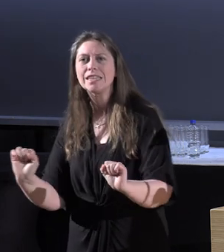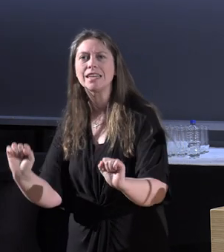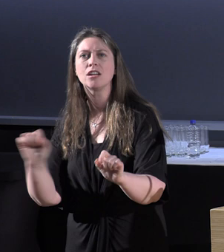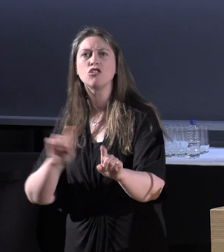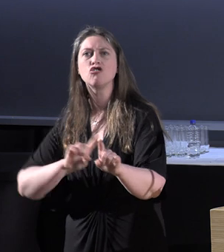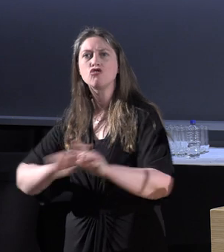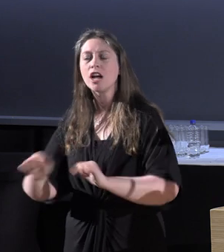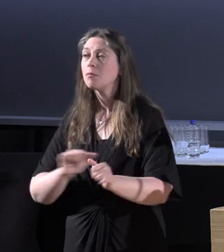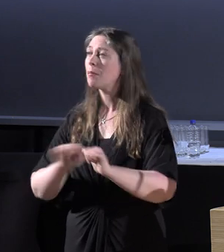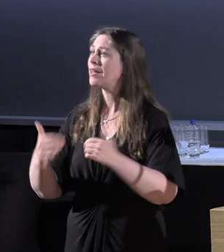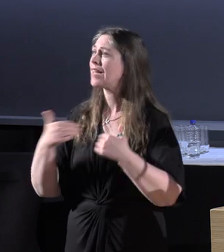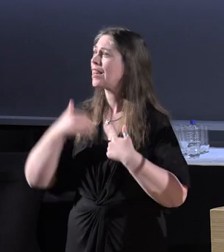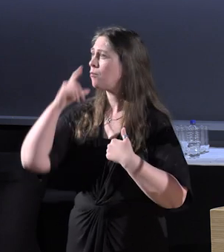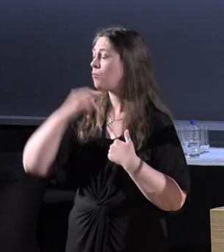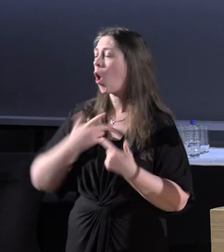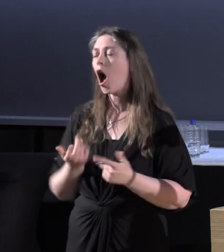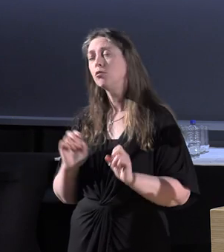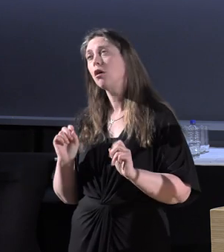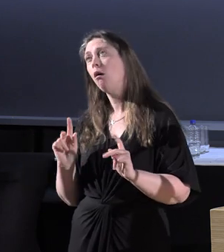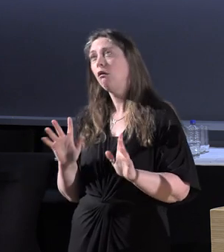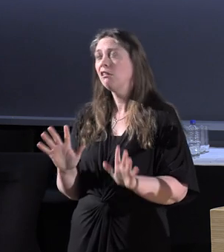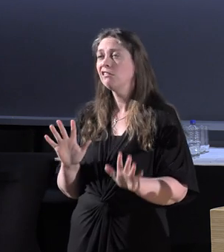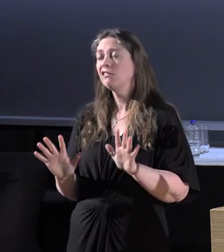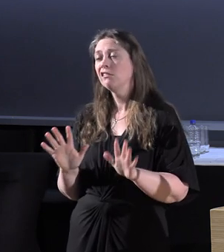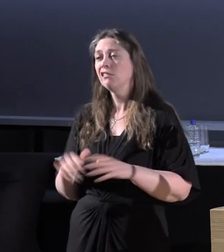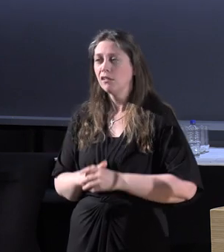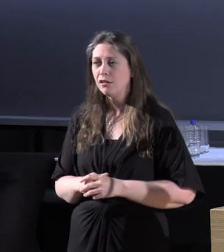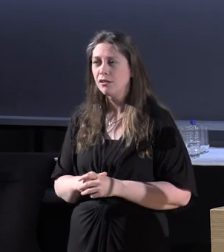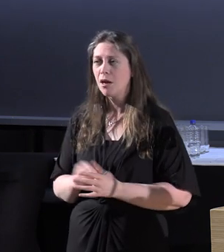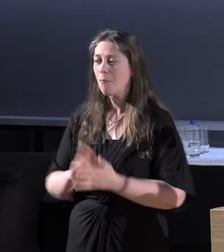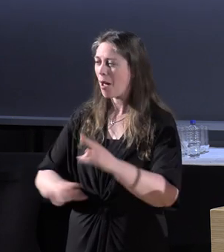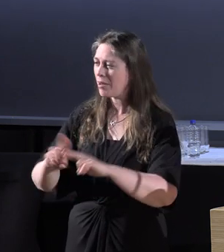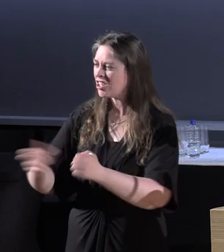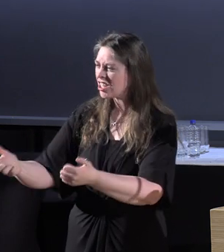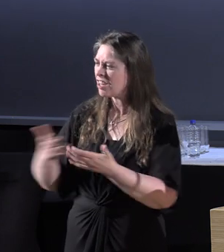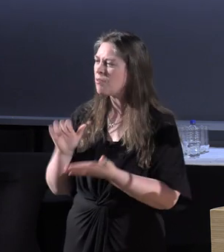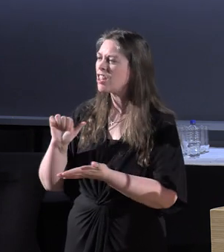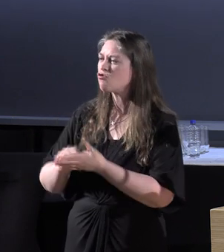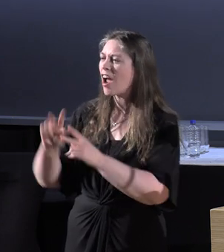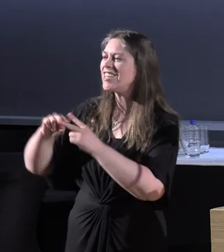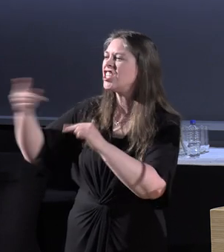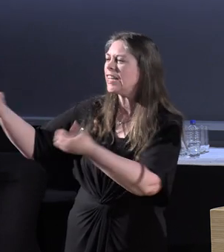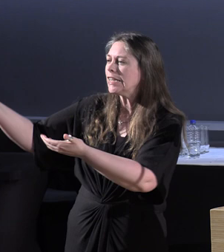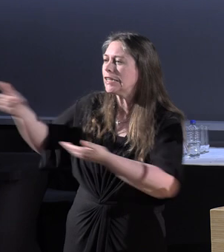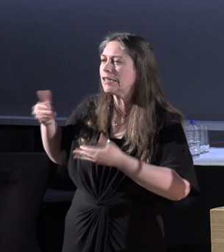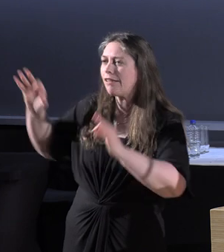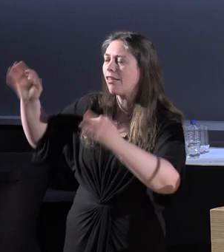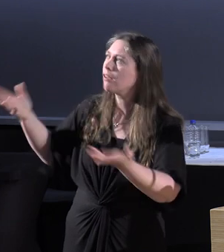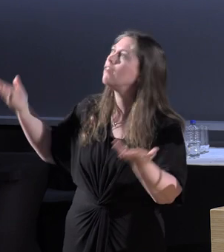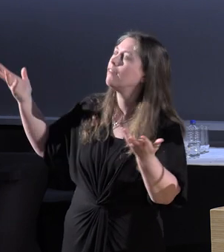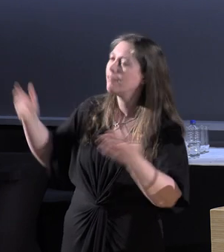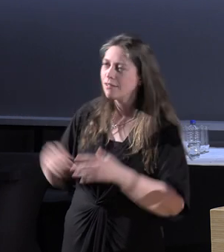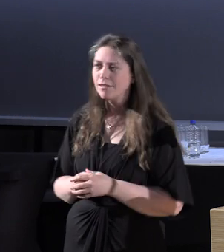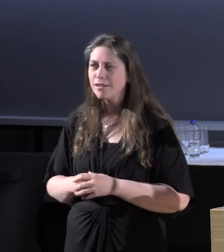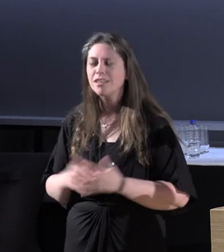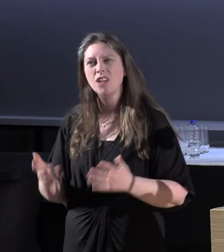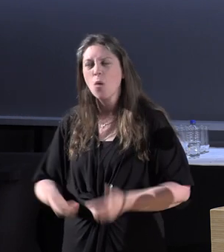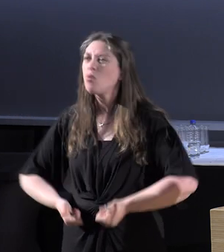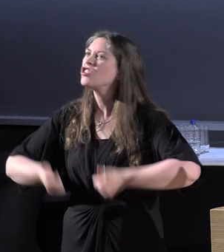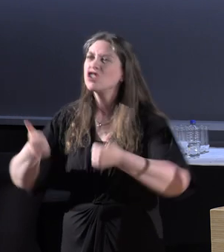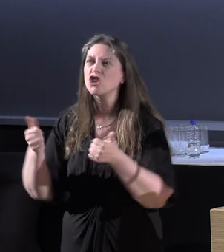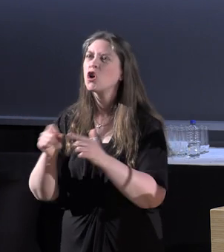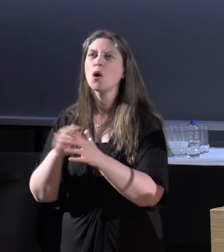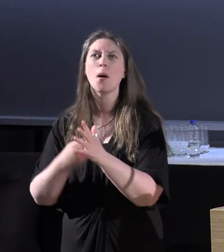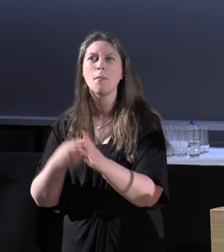be. I wasn't very good, okay? My parents didn't give me the right genes, is what I say. So, I wasn't a good Paralympic